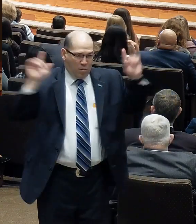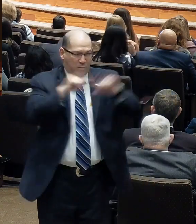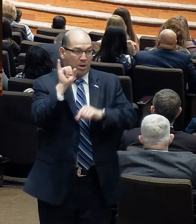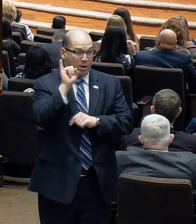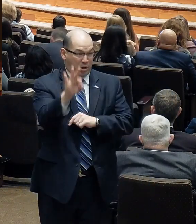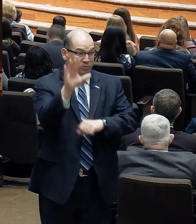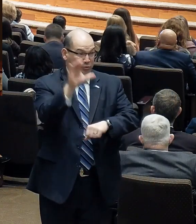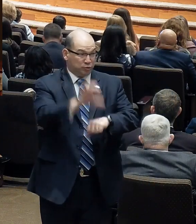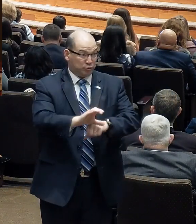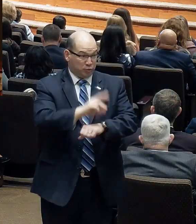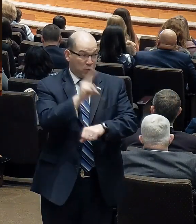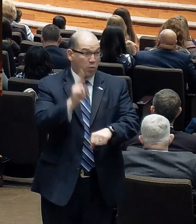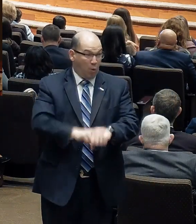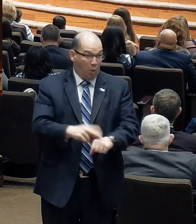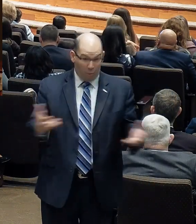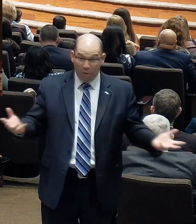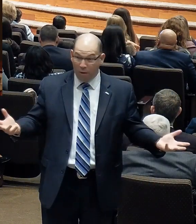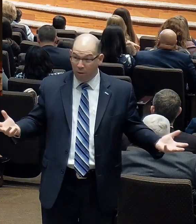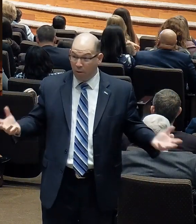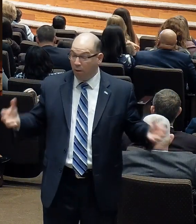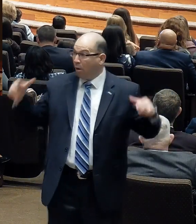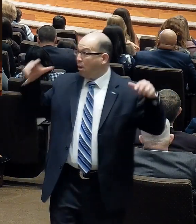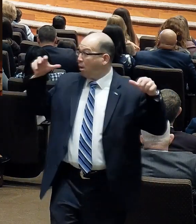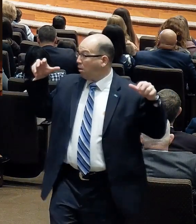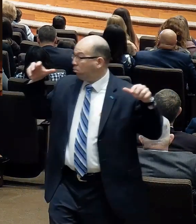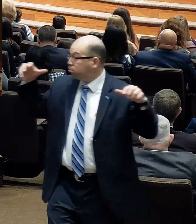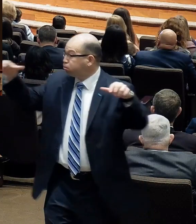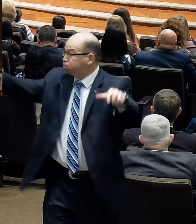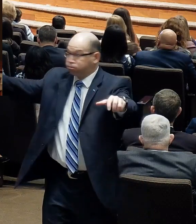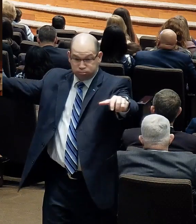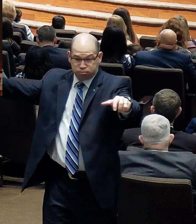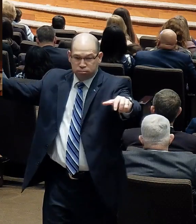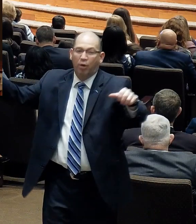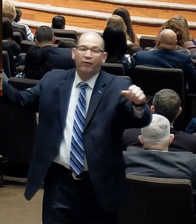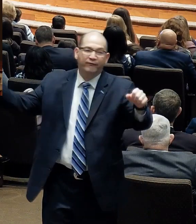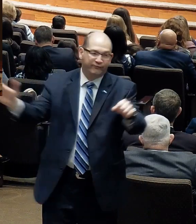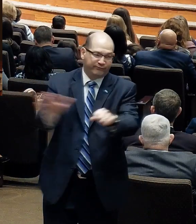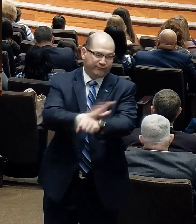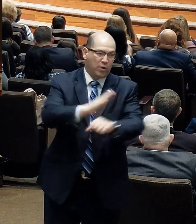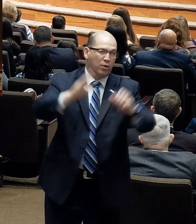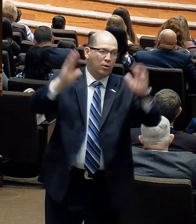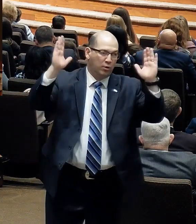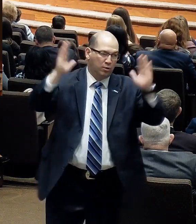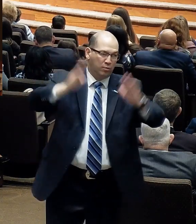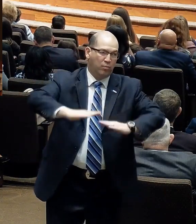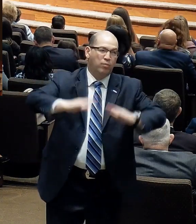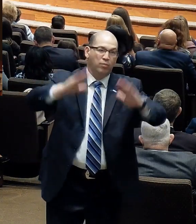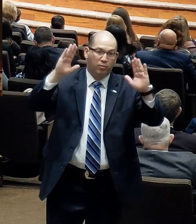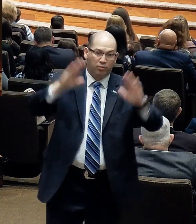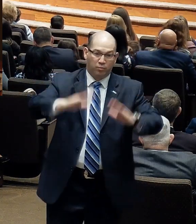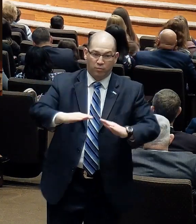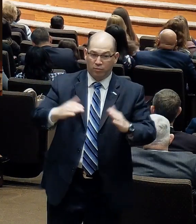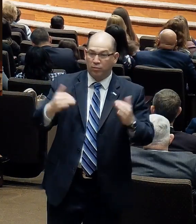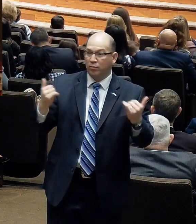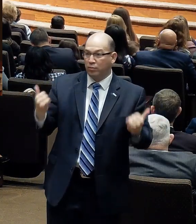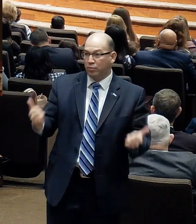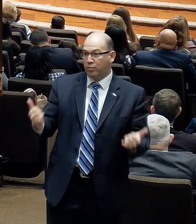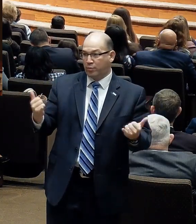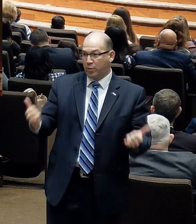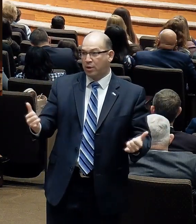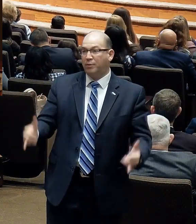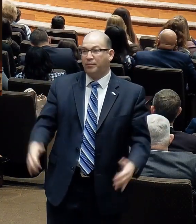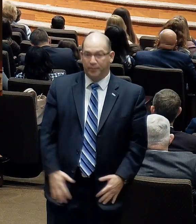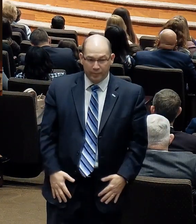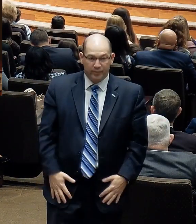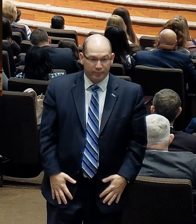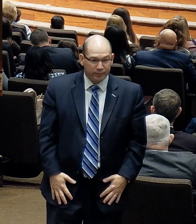the church I serve with and anything like any other church I've been to, there are many facing trials this morning, this evening. I want